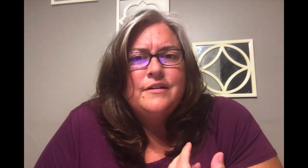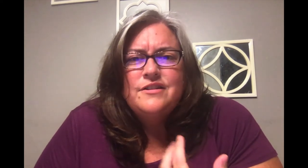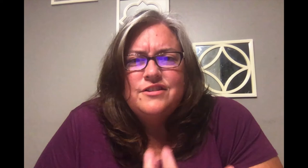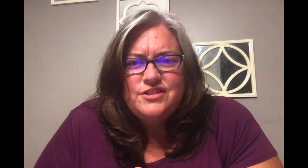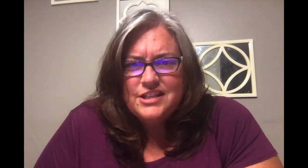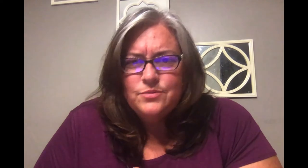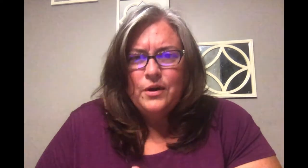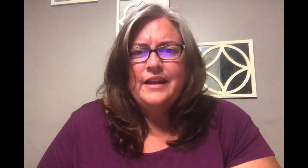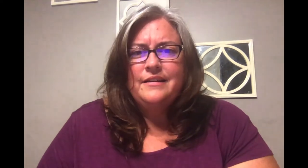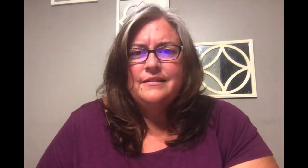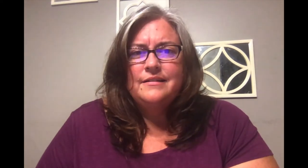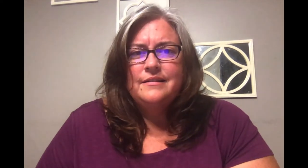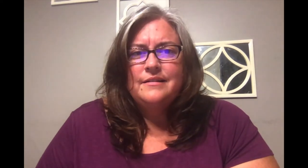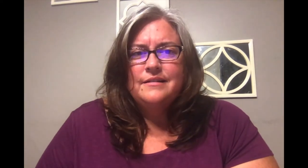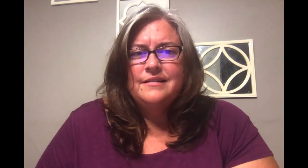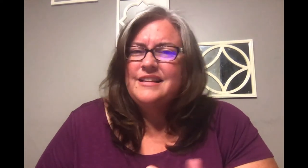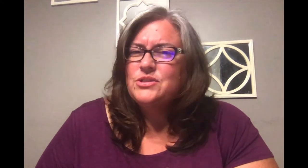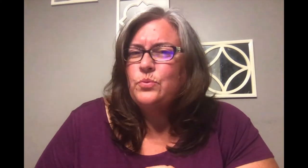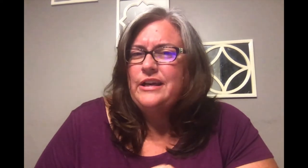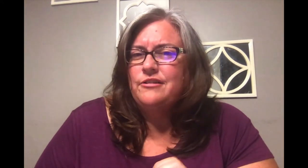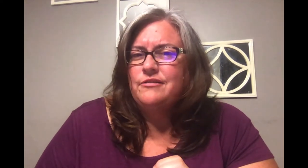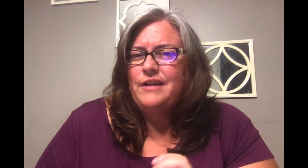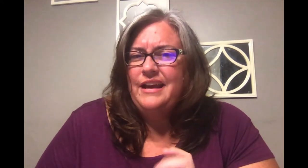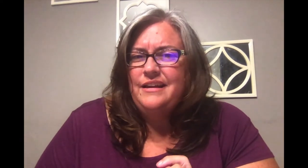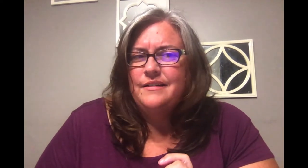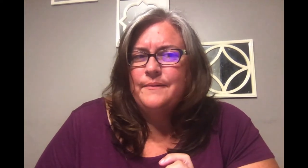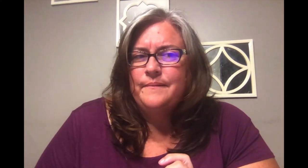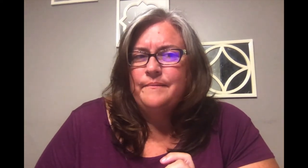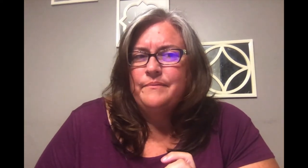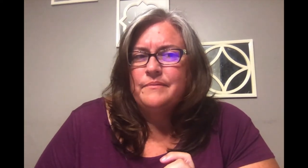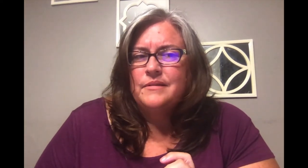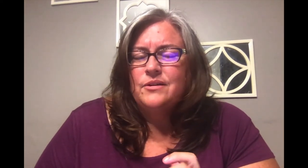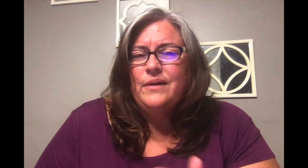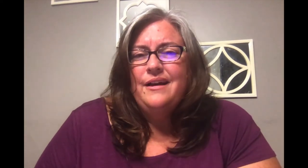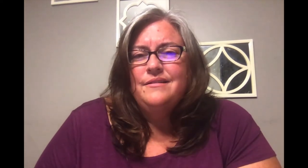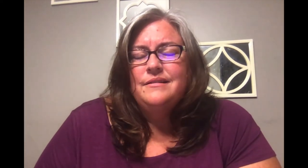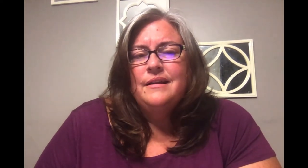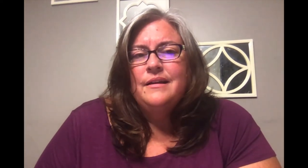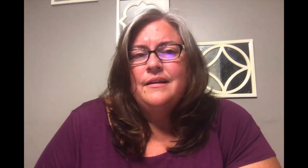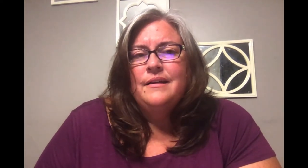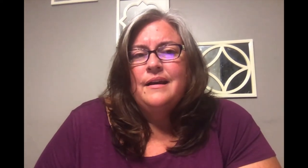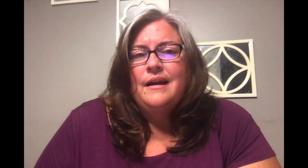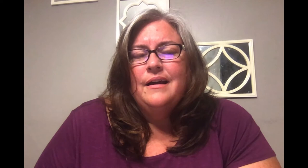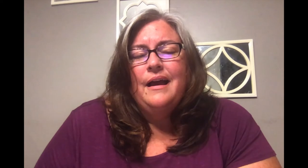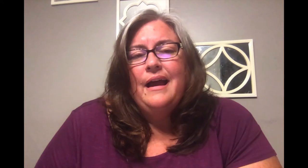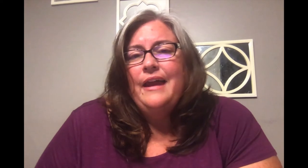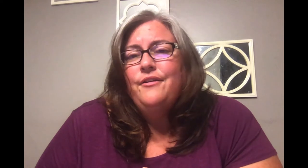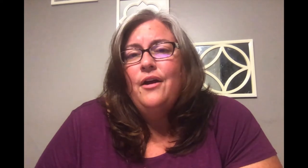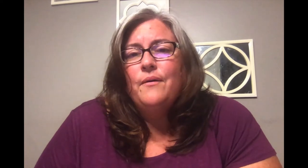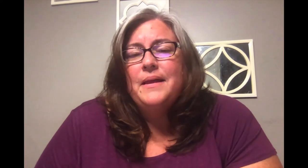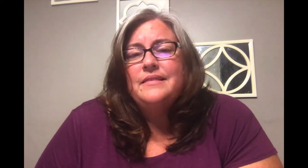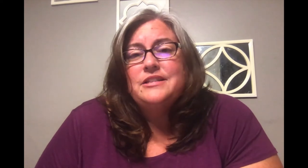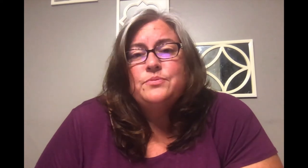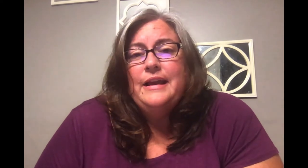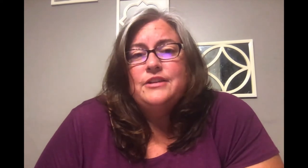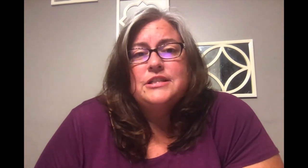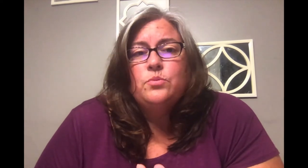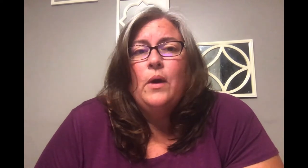Just one? That's weird, right? Well I don't know, but that's right Just one